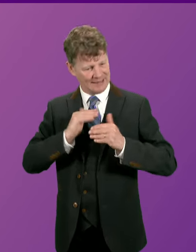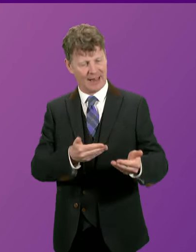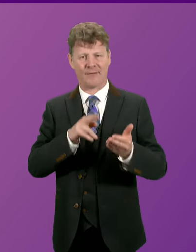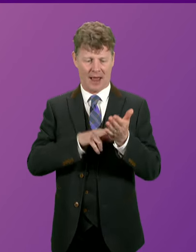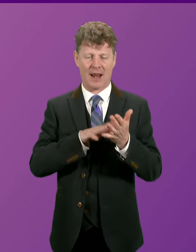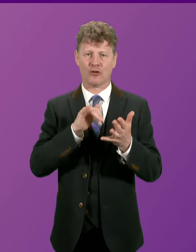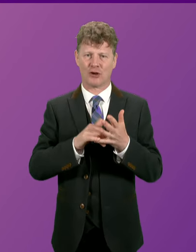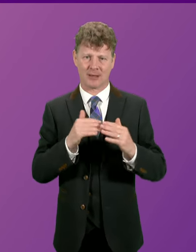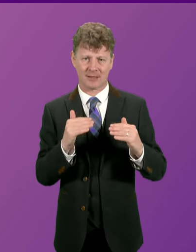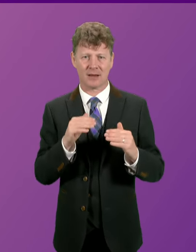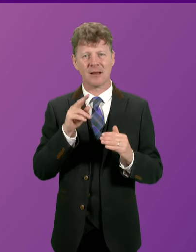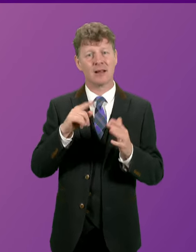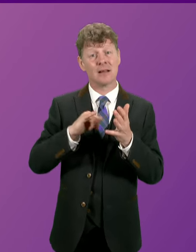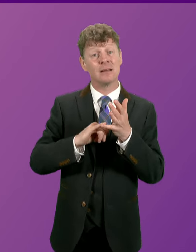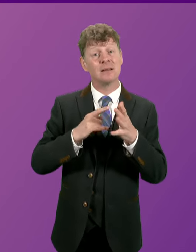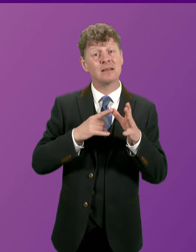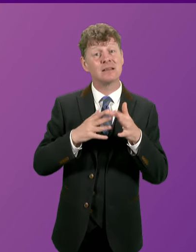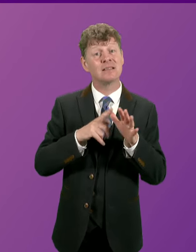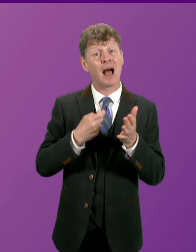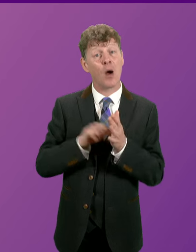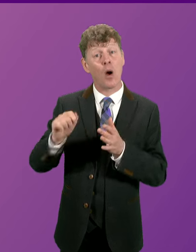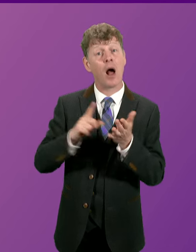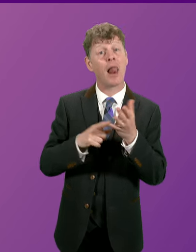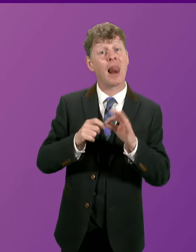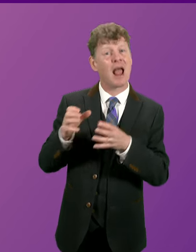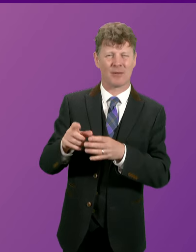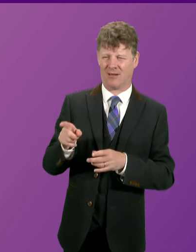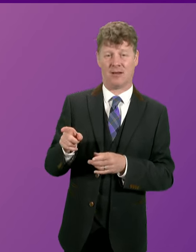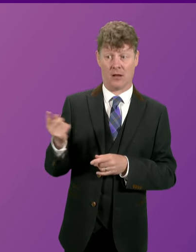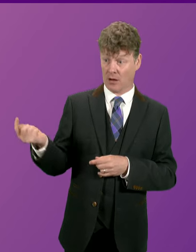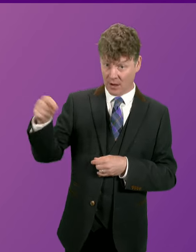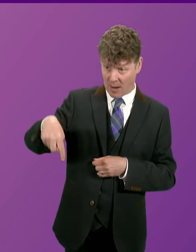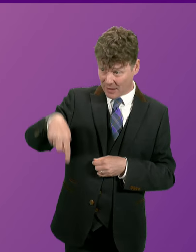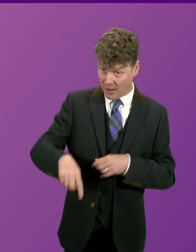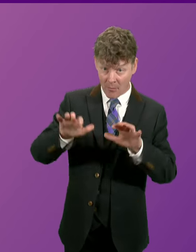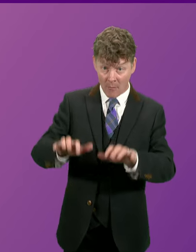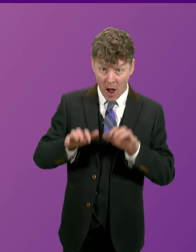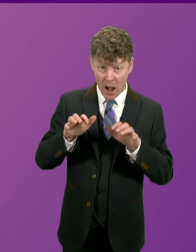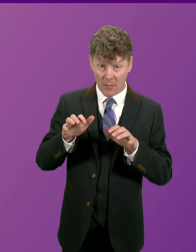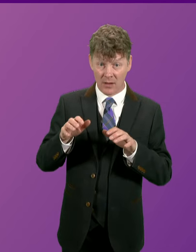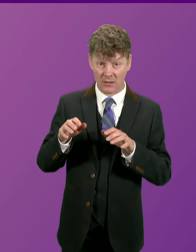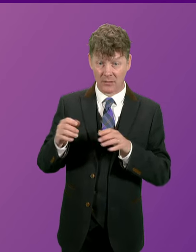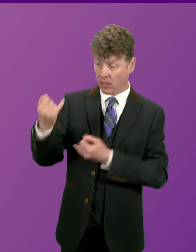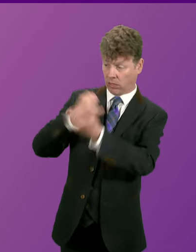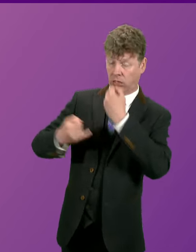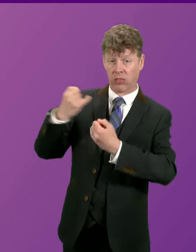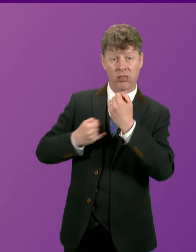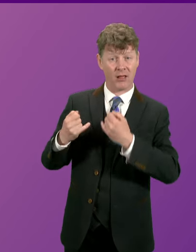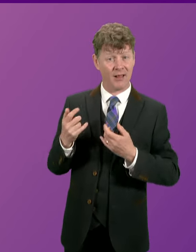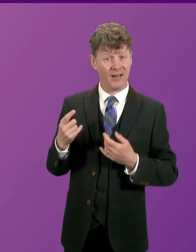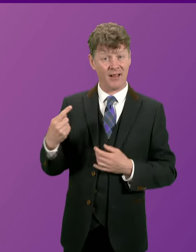But what Anasarwar cannot do is he cannot come here and deny that we have been operating in a